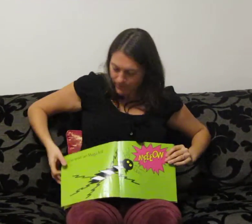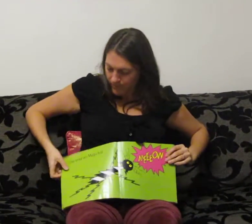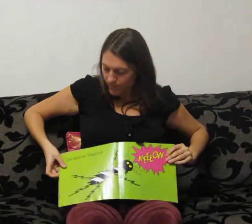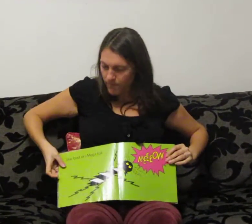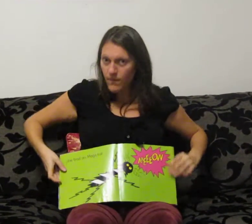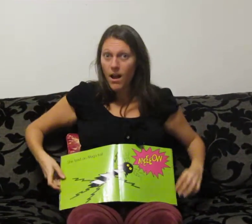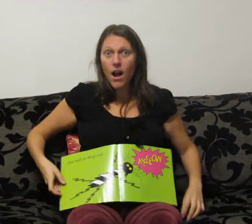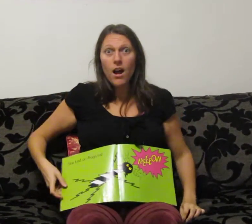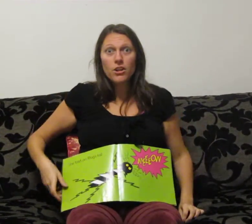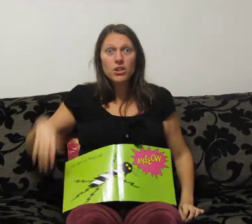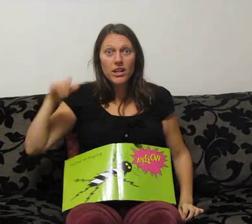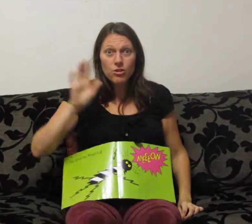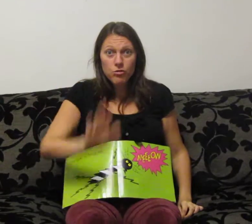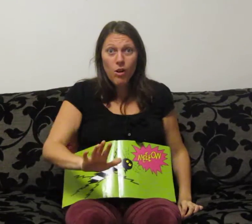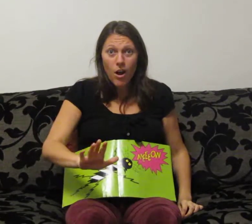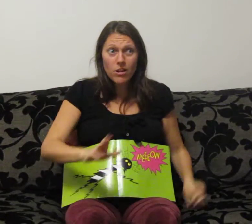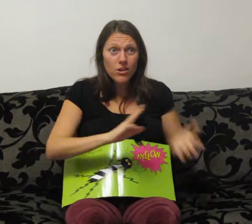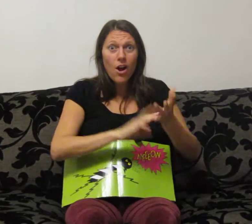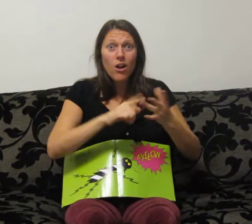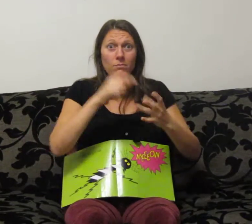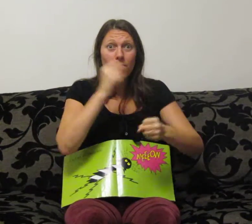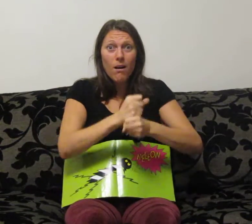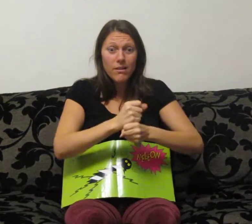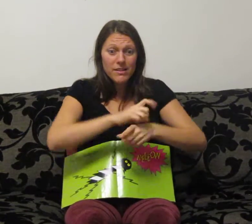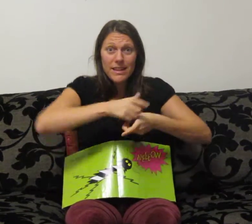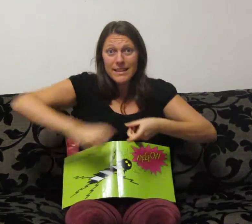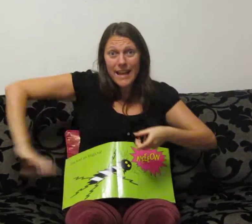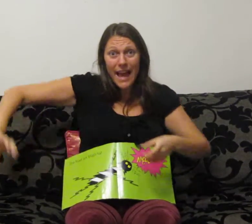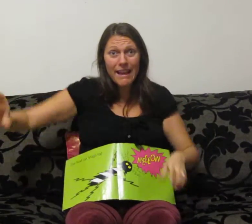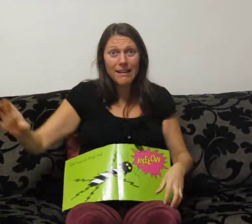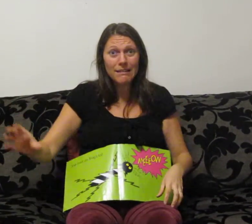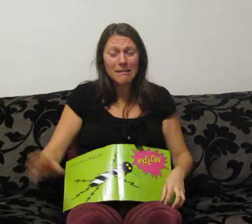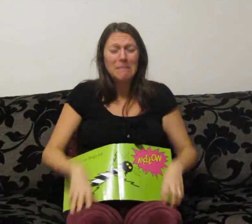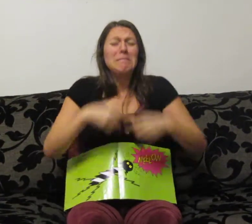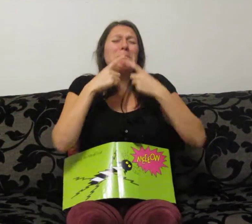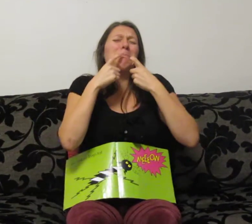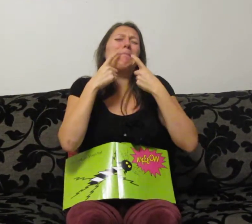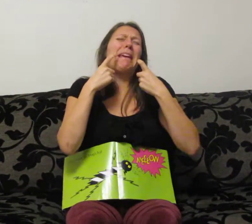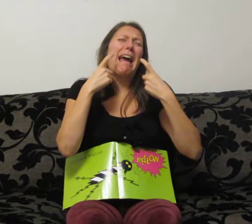She trod on Mog's tail. Meow.